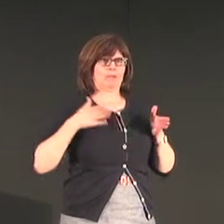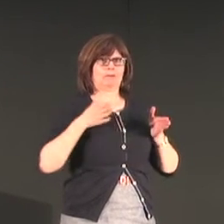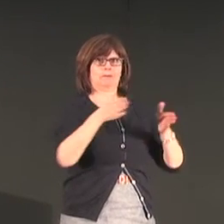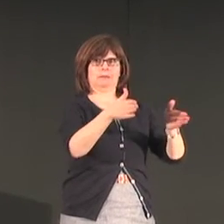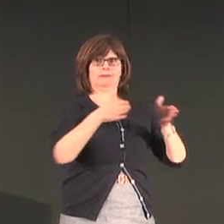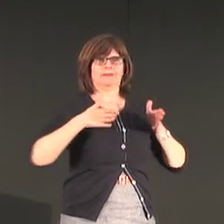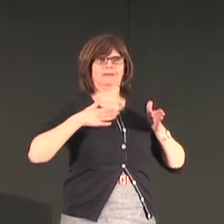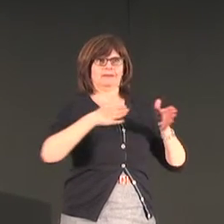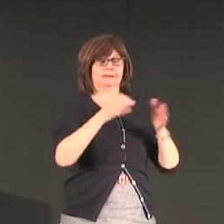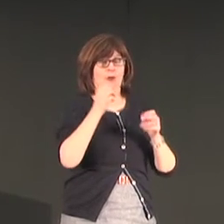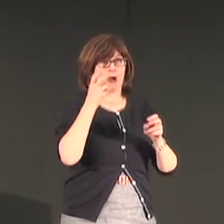directional signs